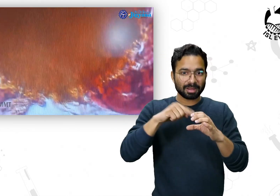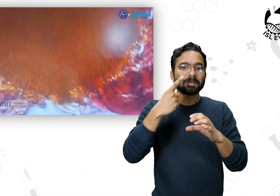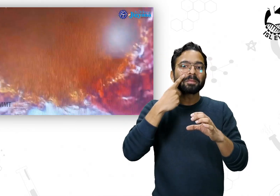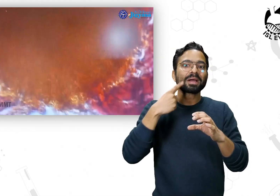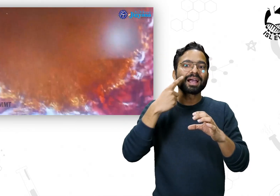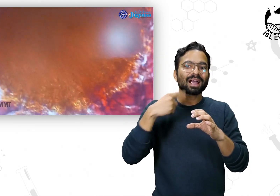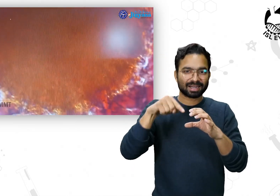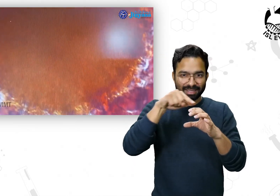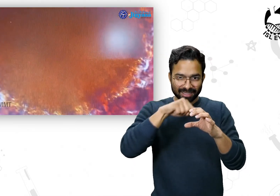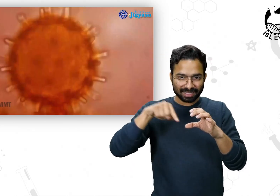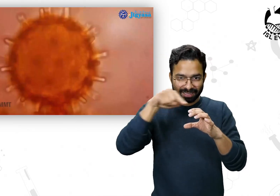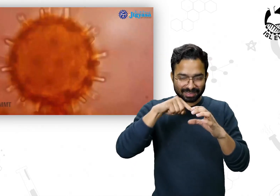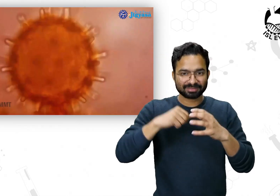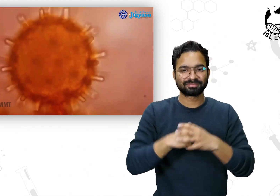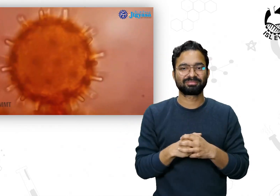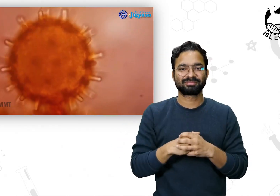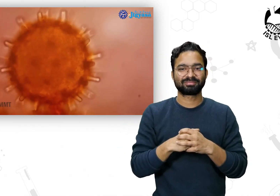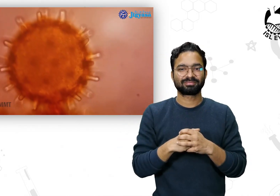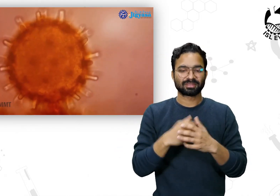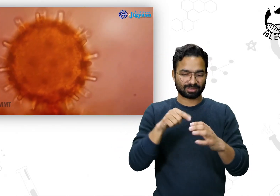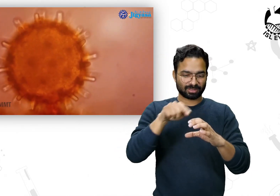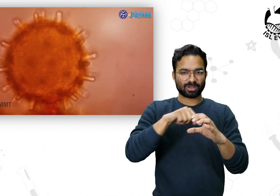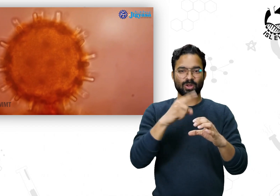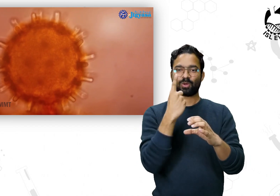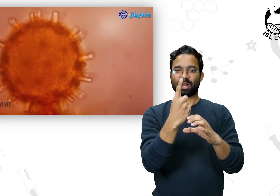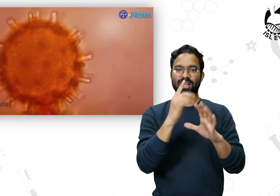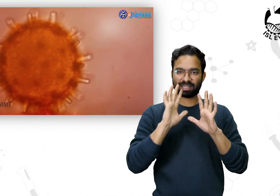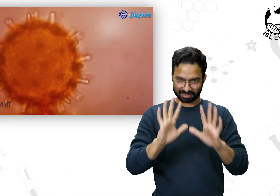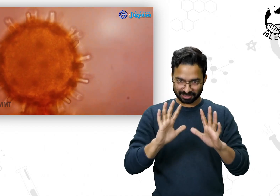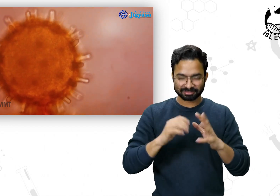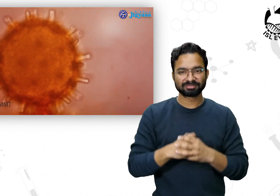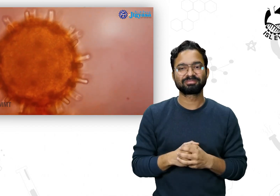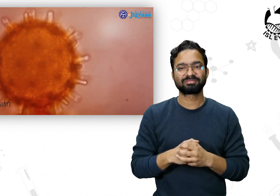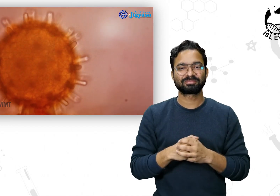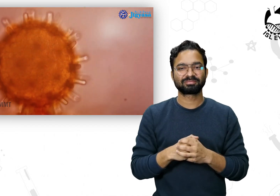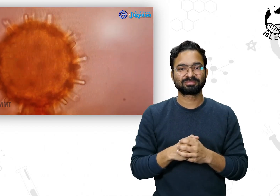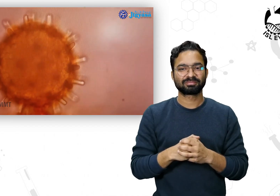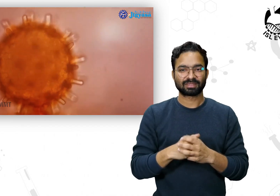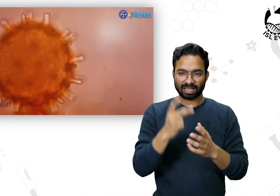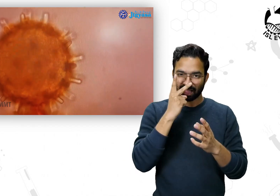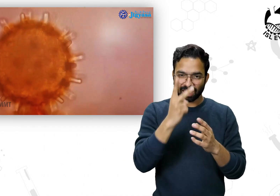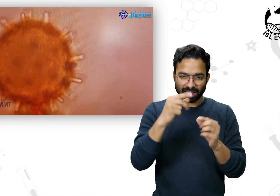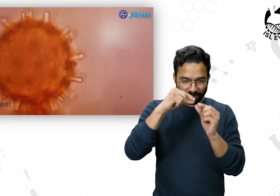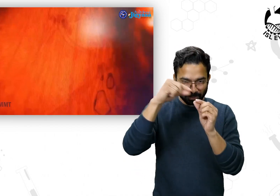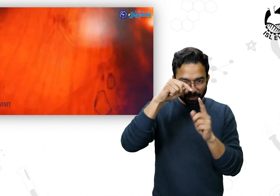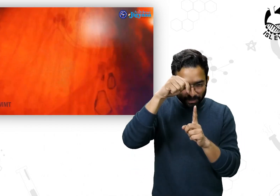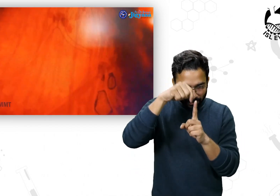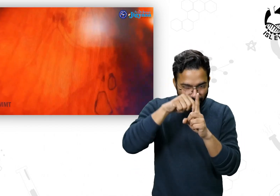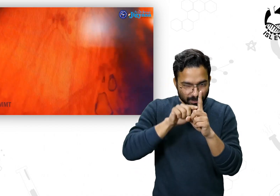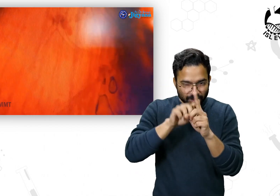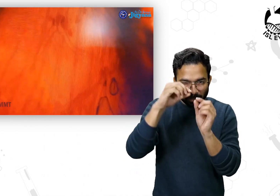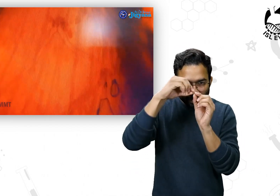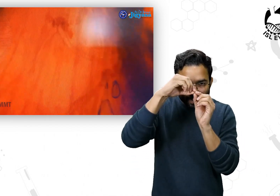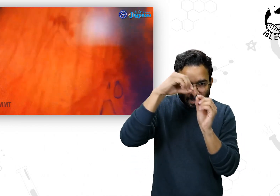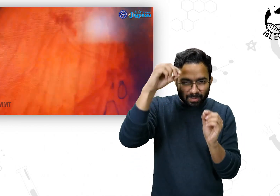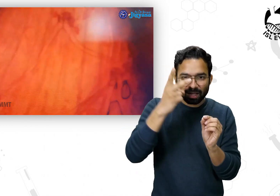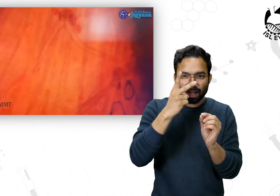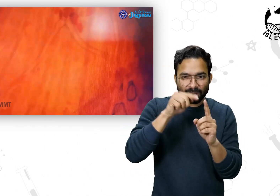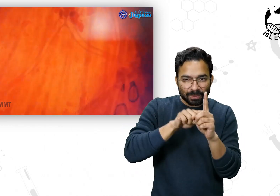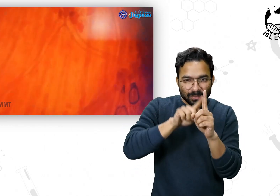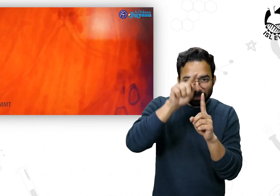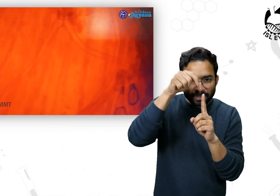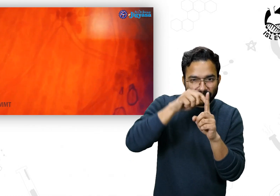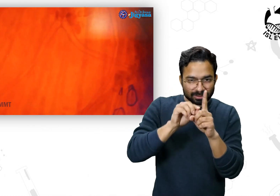yellow color is the spore. This is a single spore tube. can see the pollen tubes here. They are